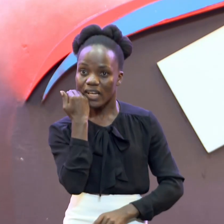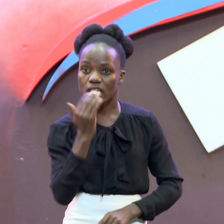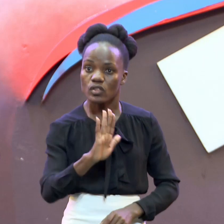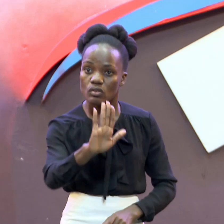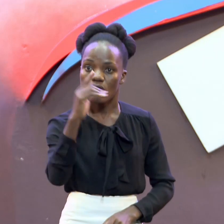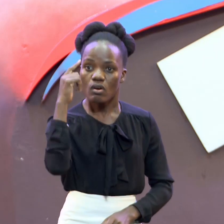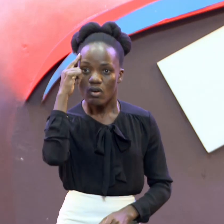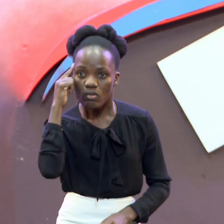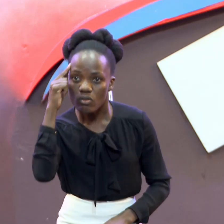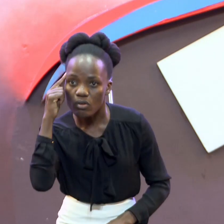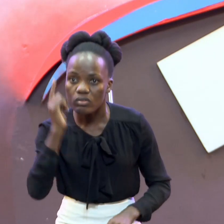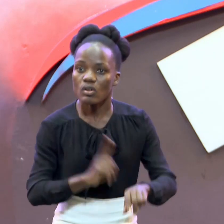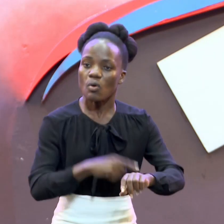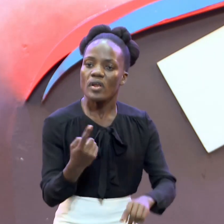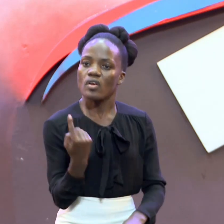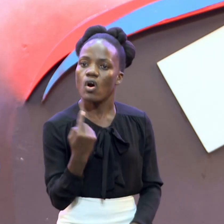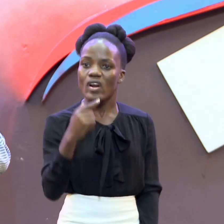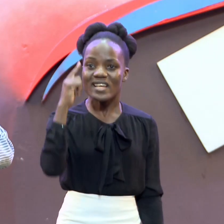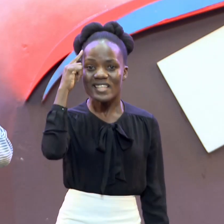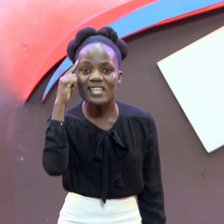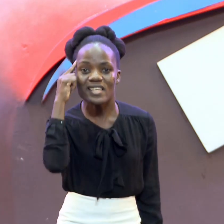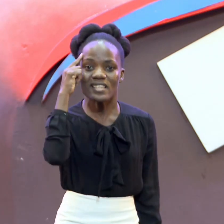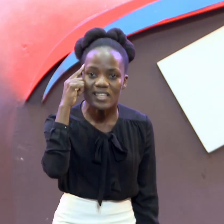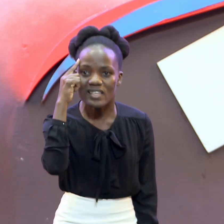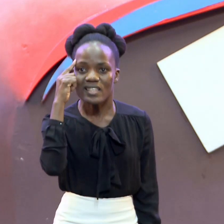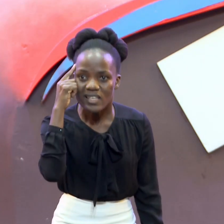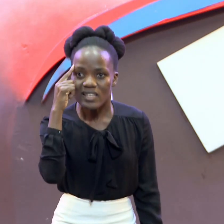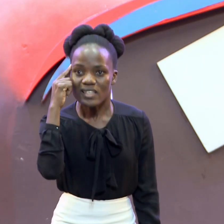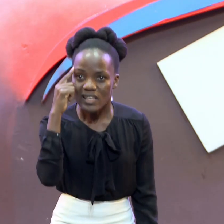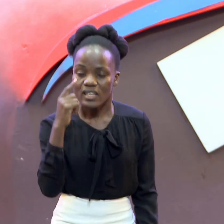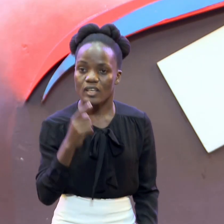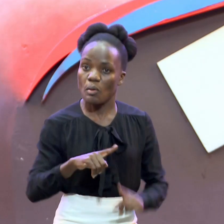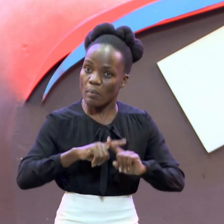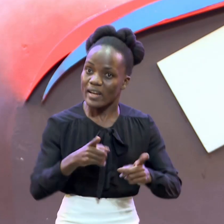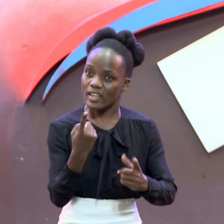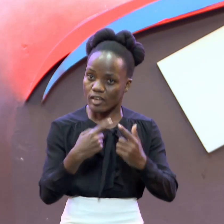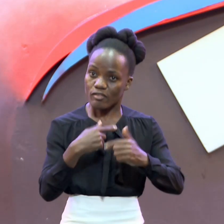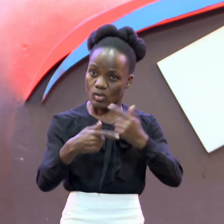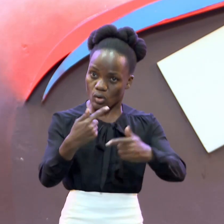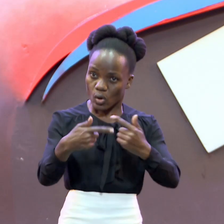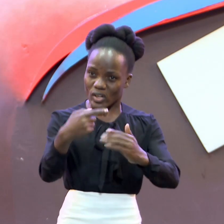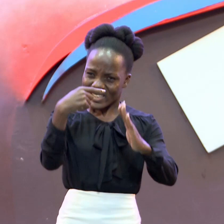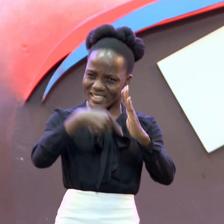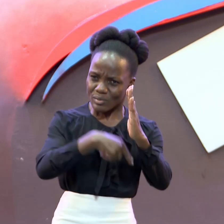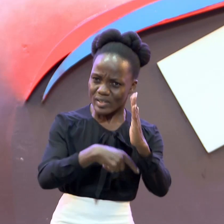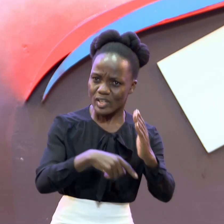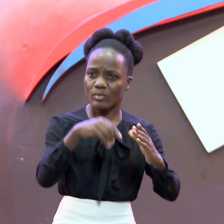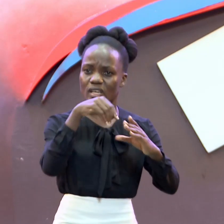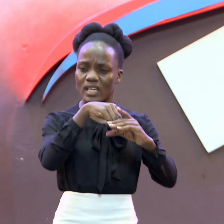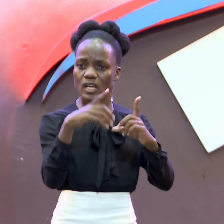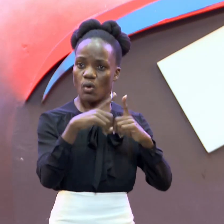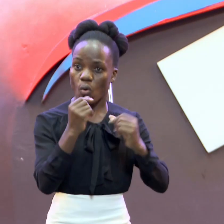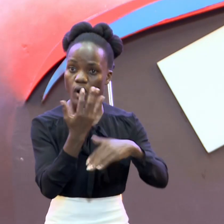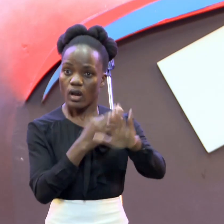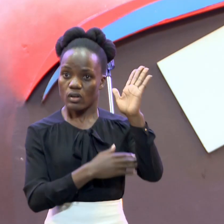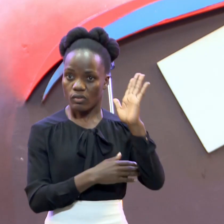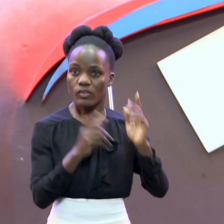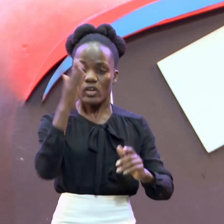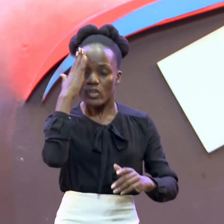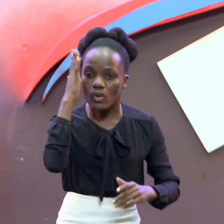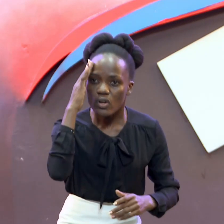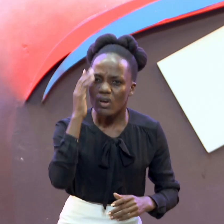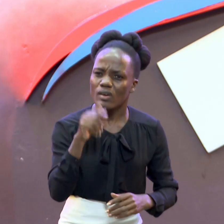When people Are just thinking If you keep yourself In the Word You can know Which thought Comes